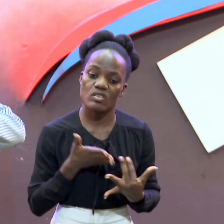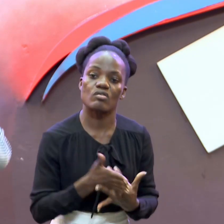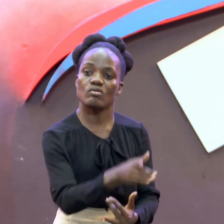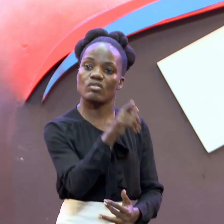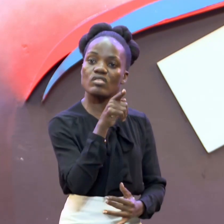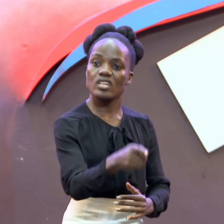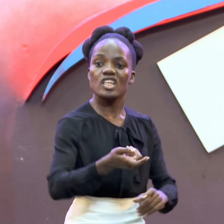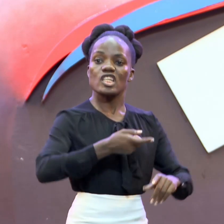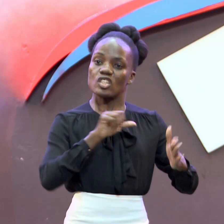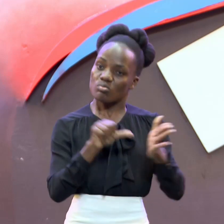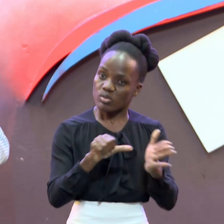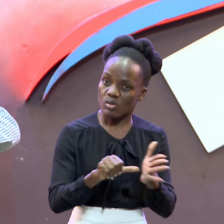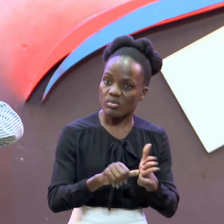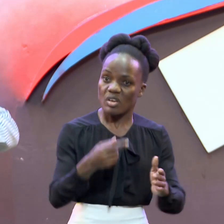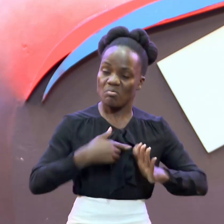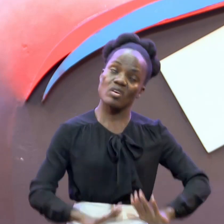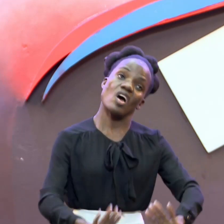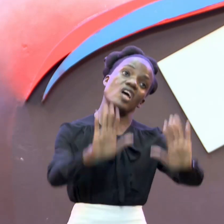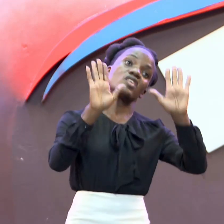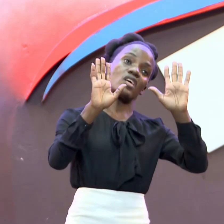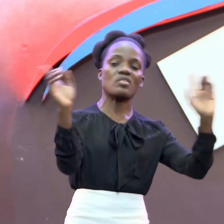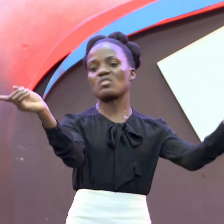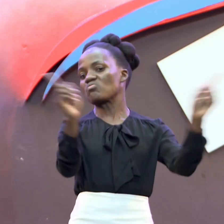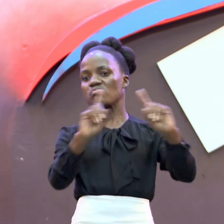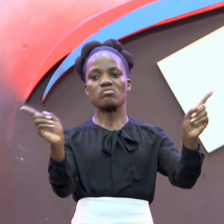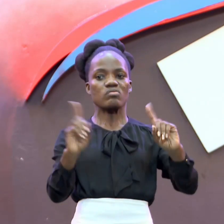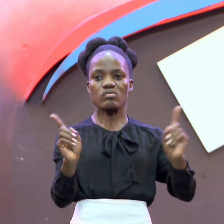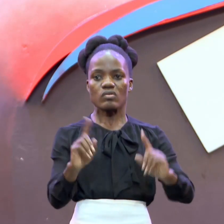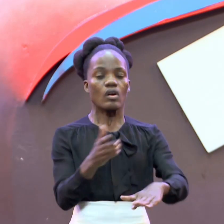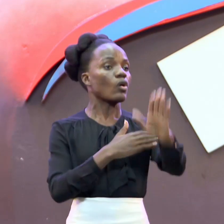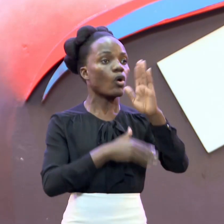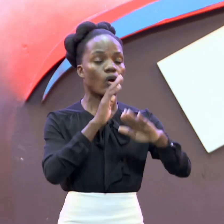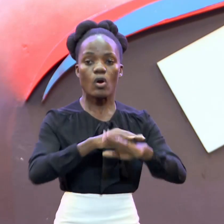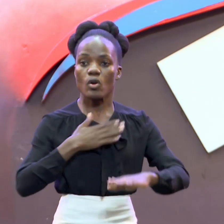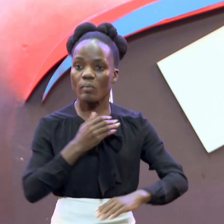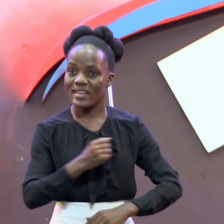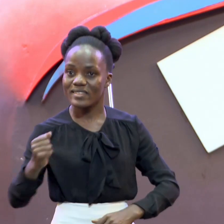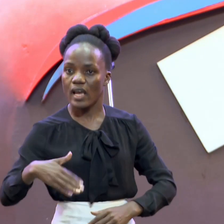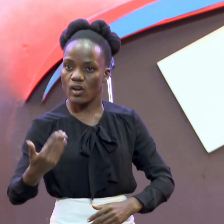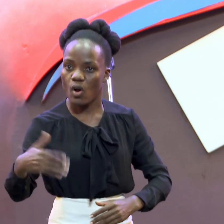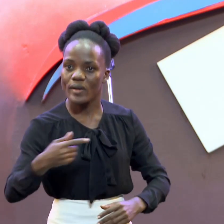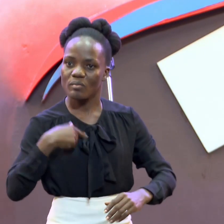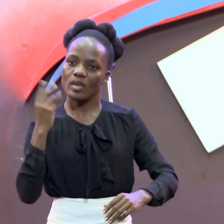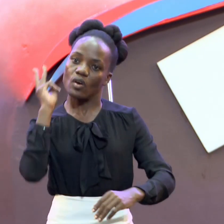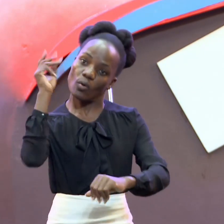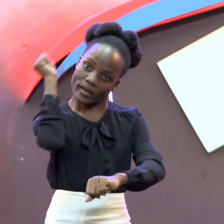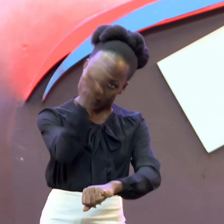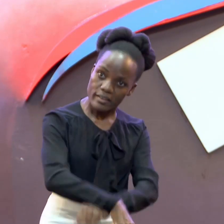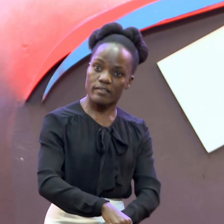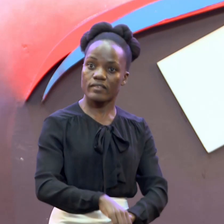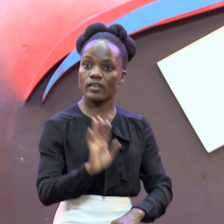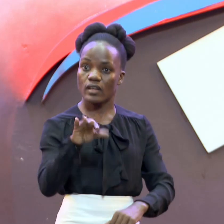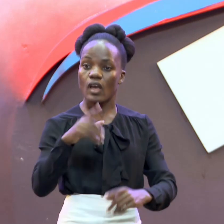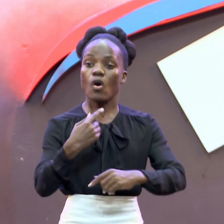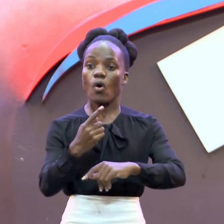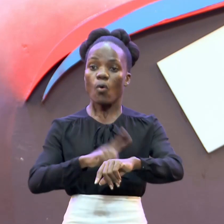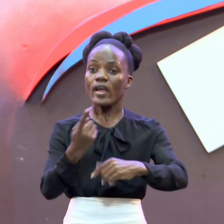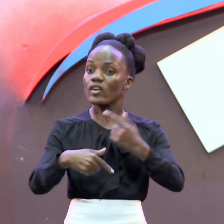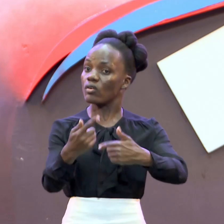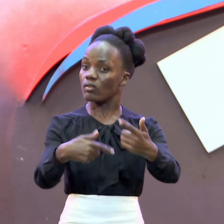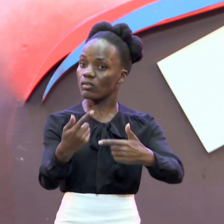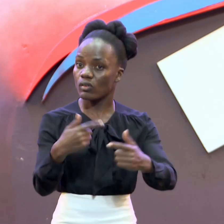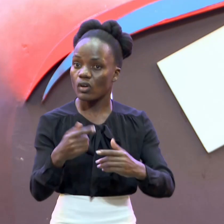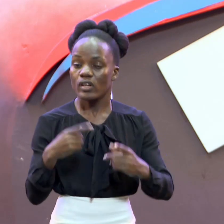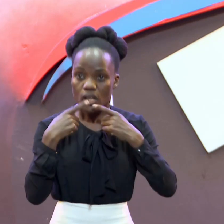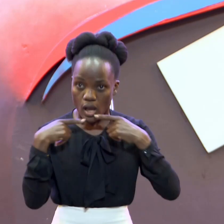Not Surrender He Is on My Side Therefore I Will Overcome And As you Do so You Will Be Able